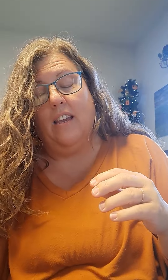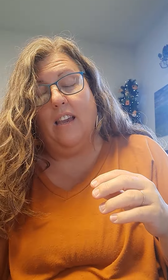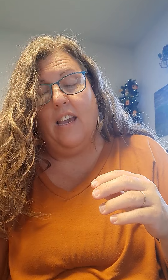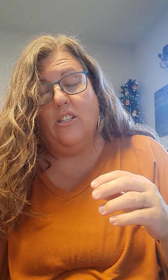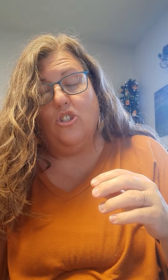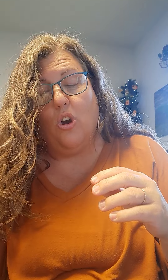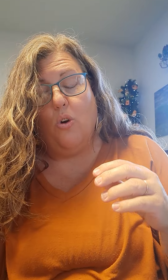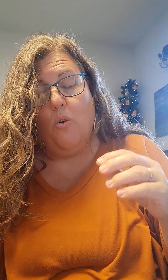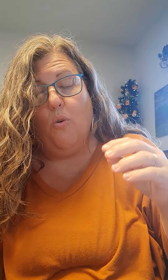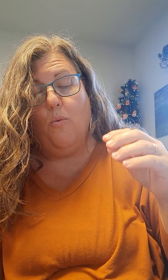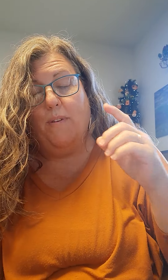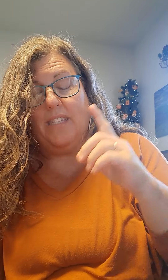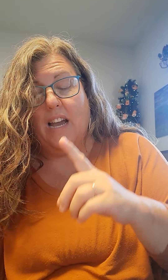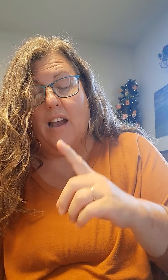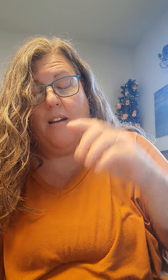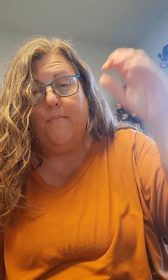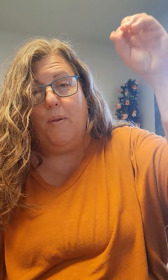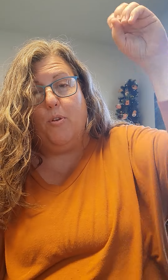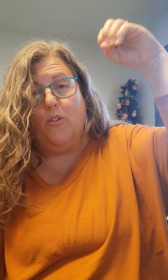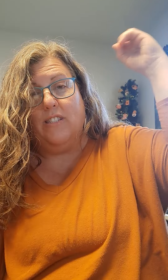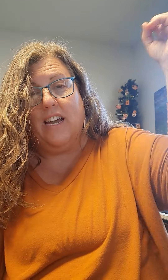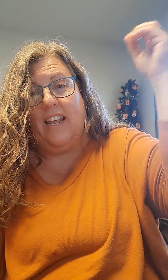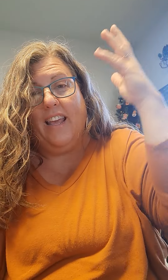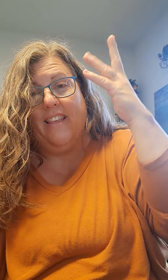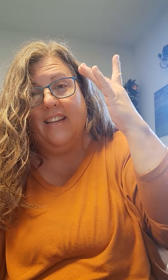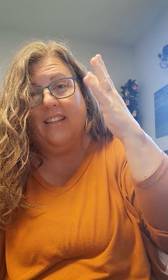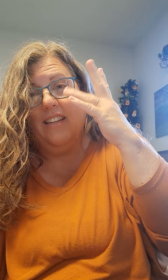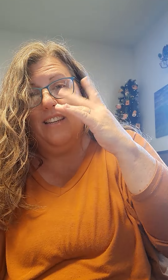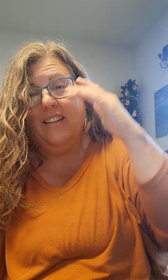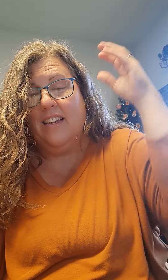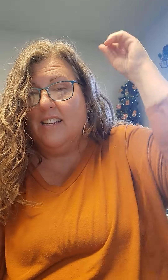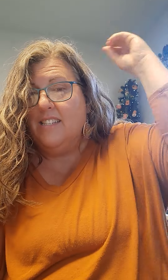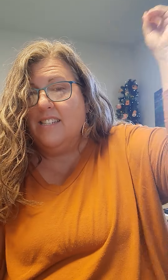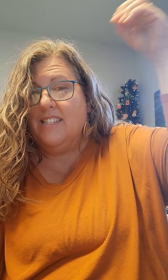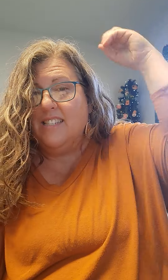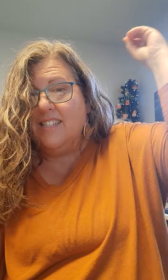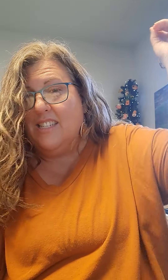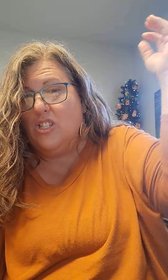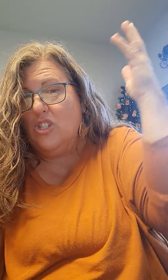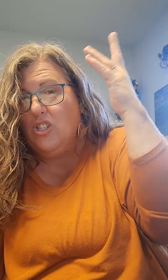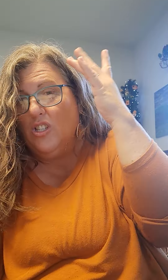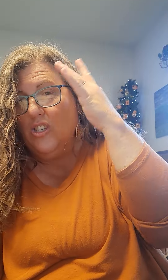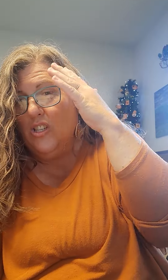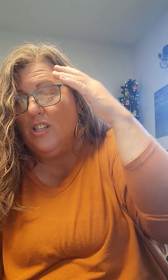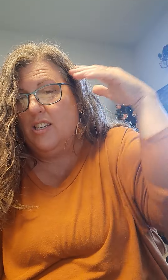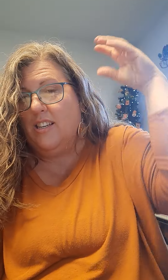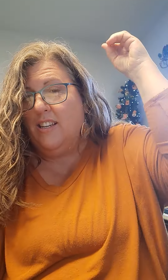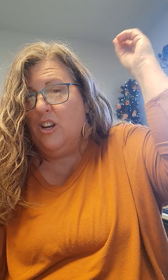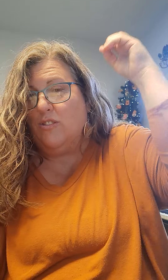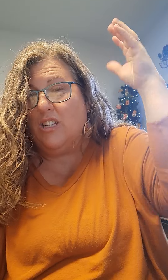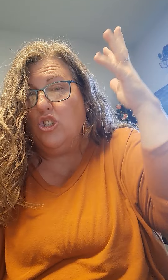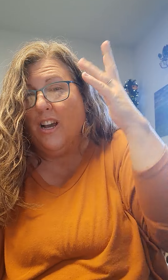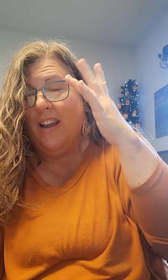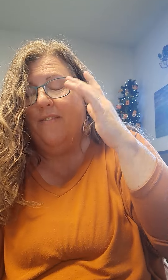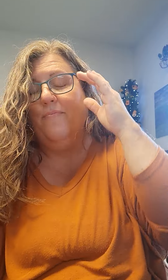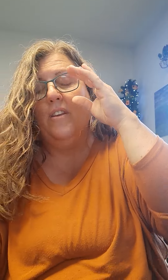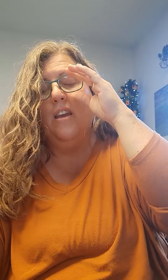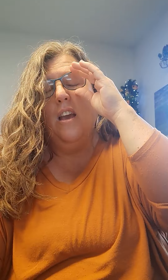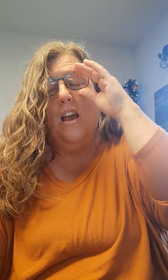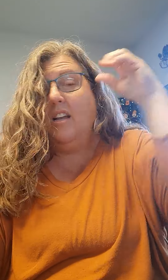So, but some people do sunny like this, you know, sunshine. And